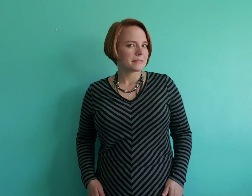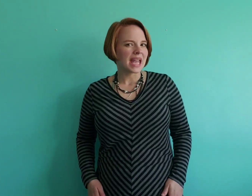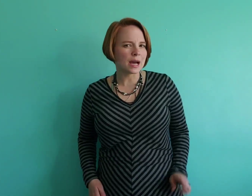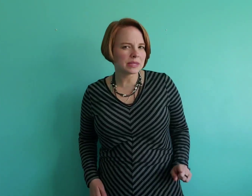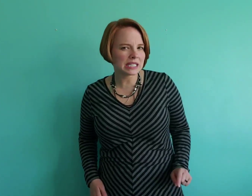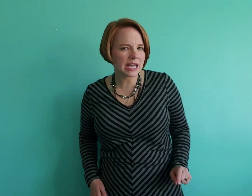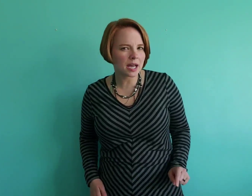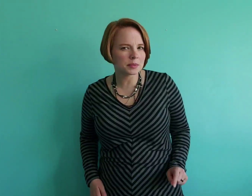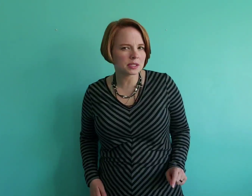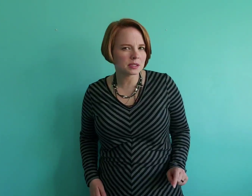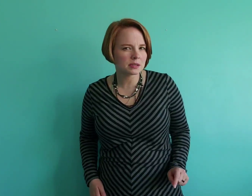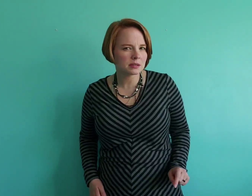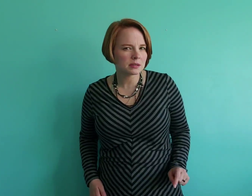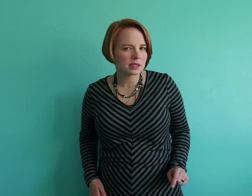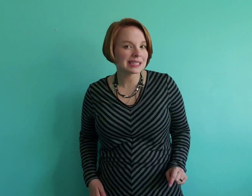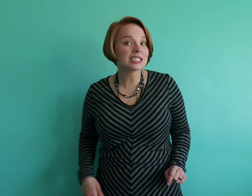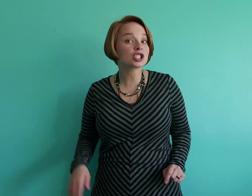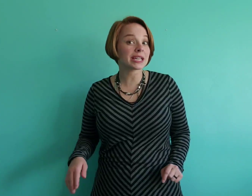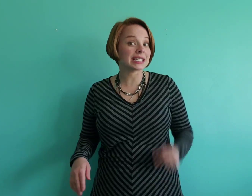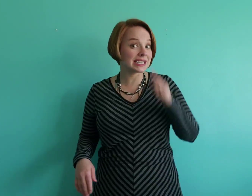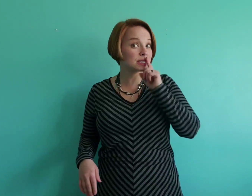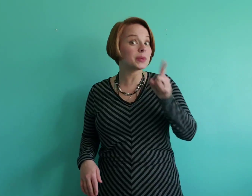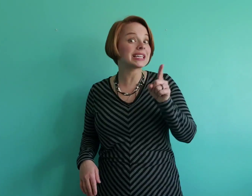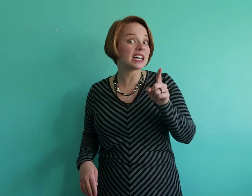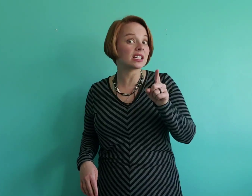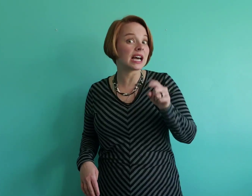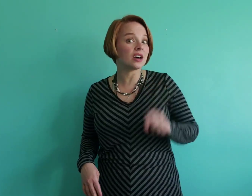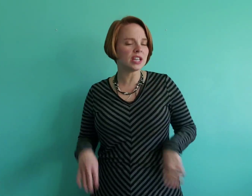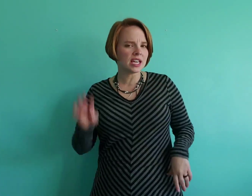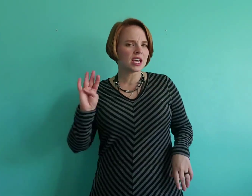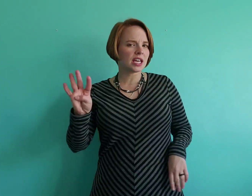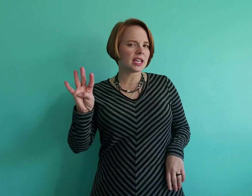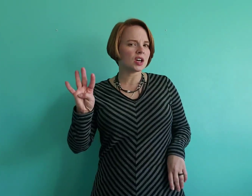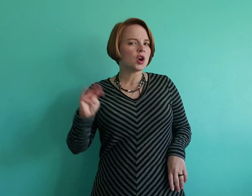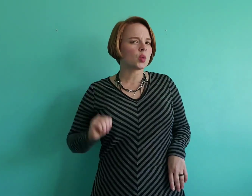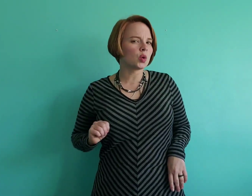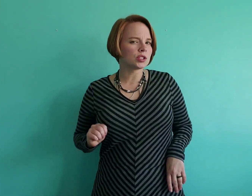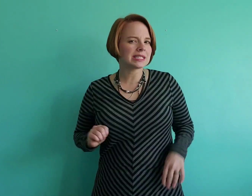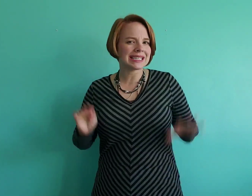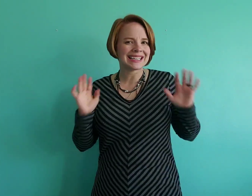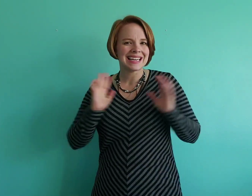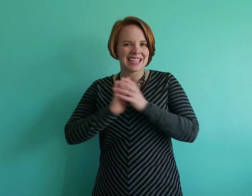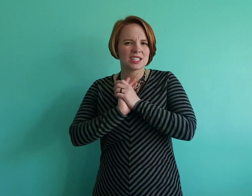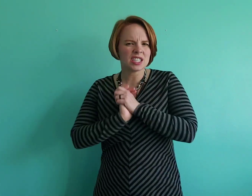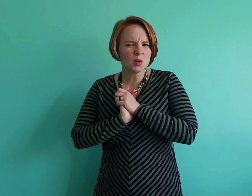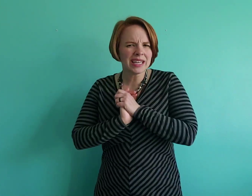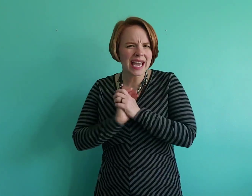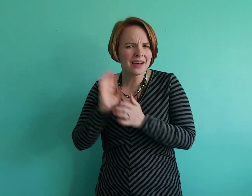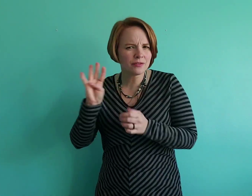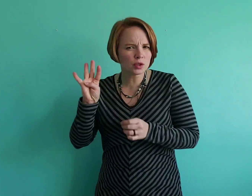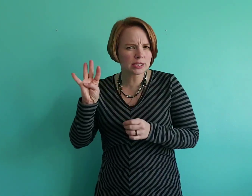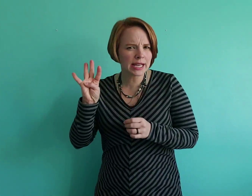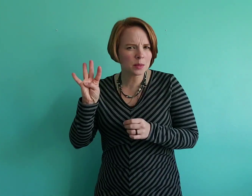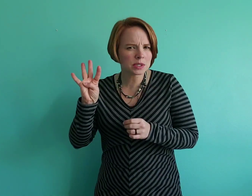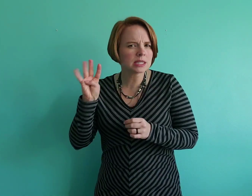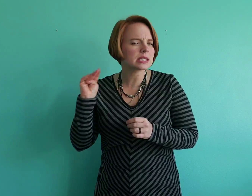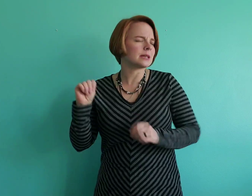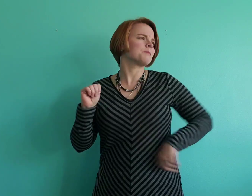How many taps? Let's check it. Let's speak it out loud and we'll see. Did we have four taps? Let's see.